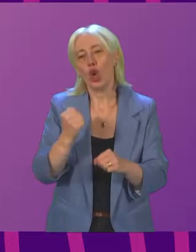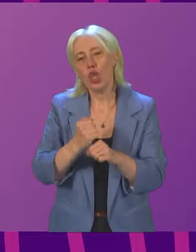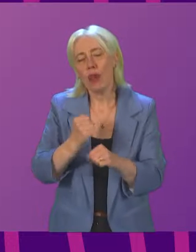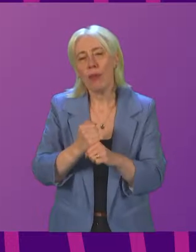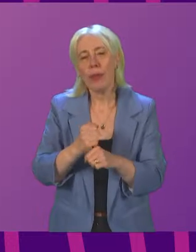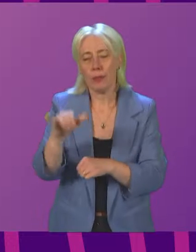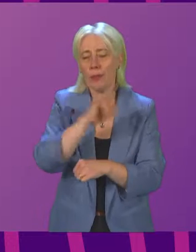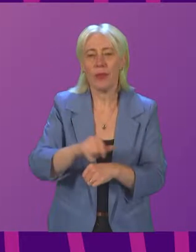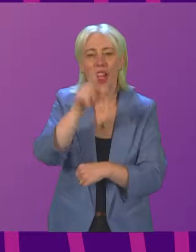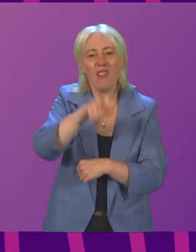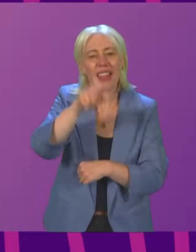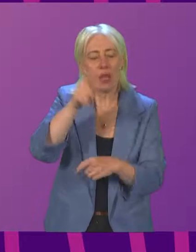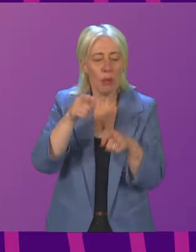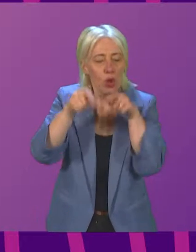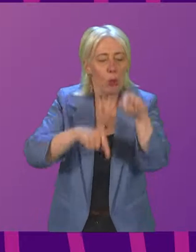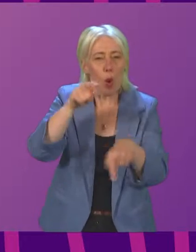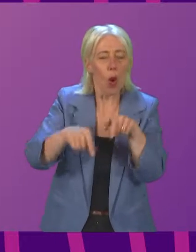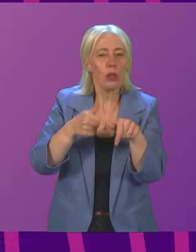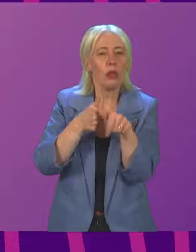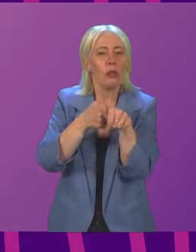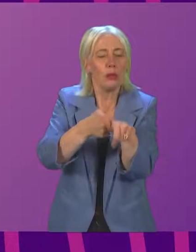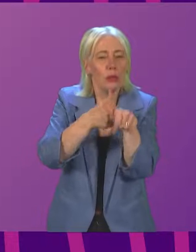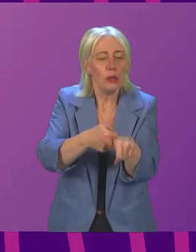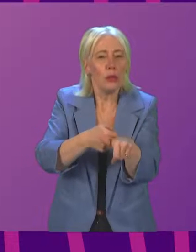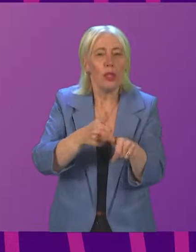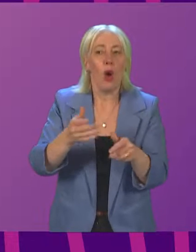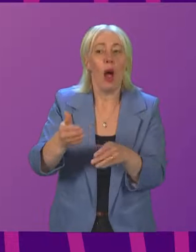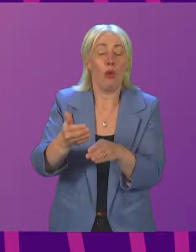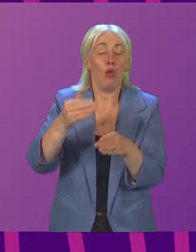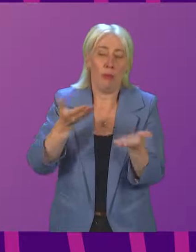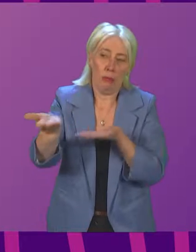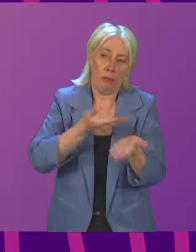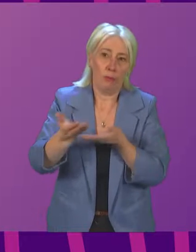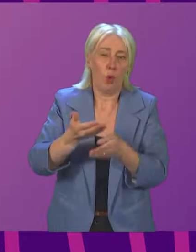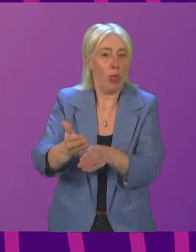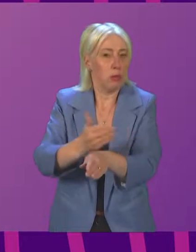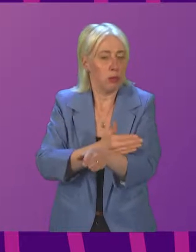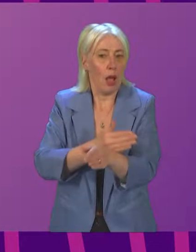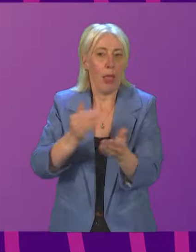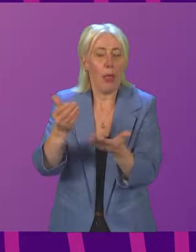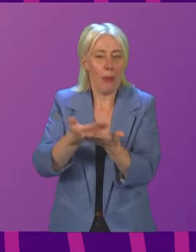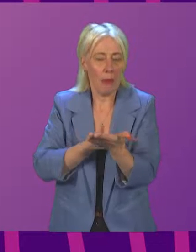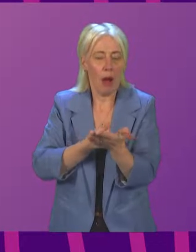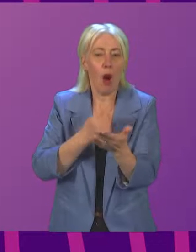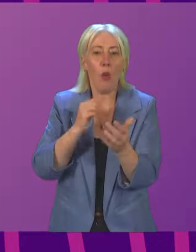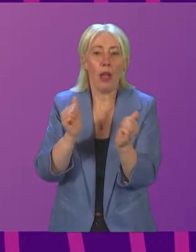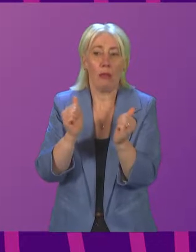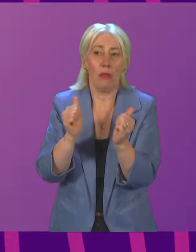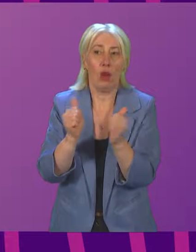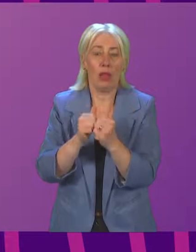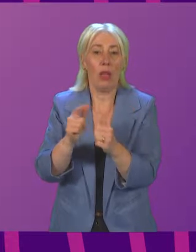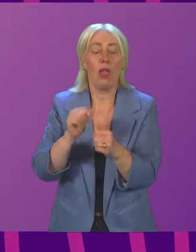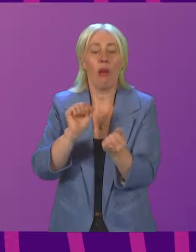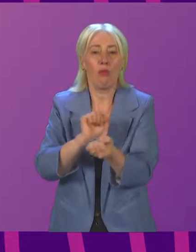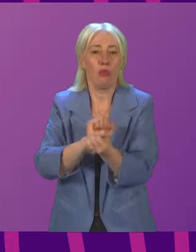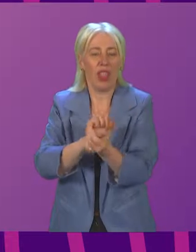victim support organisations it consulted with ahead of drafting the paper, consultation on bail and release from custody arrangements in Scotland.